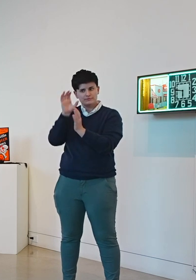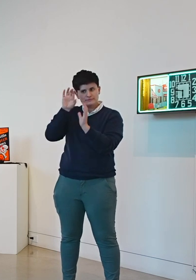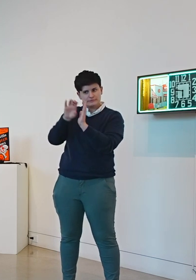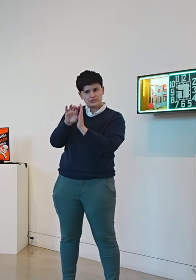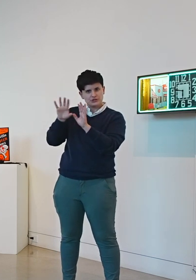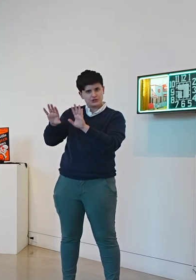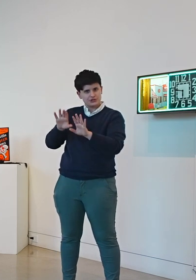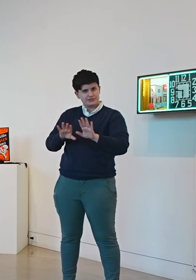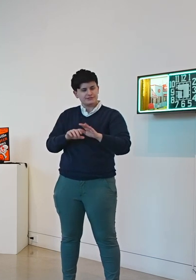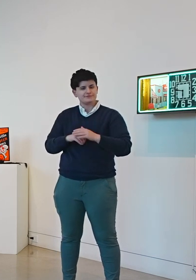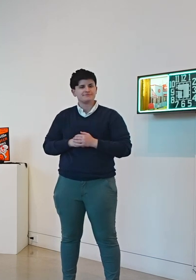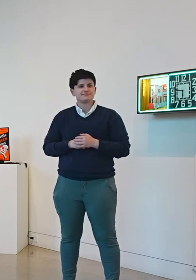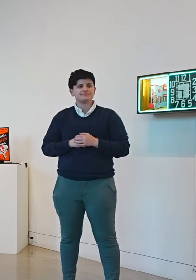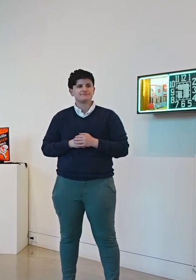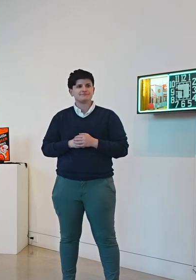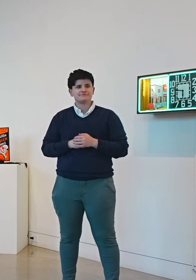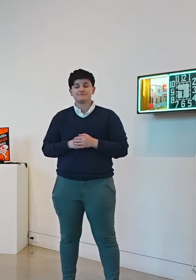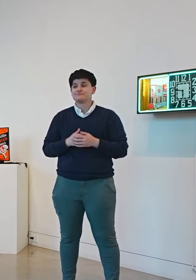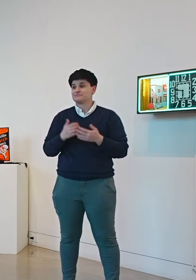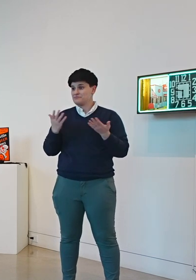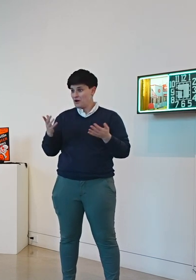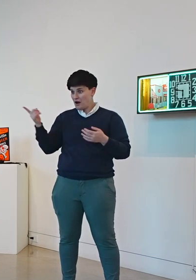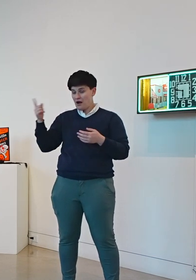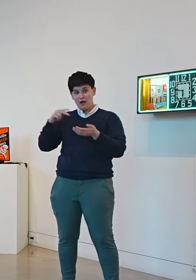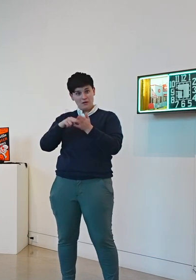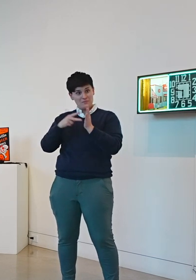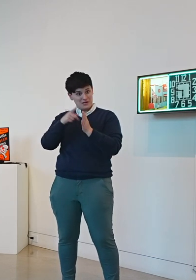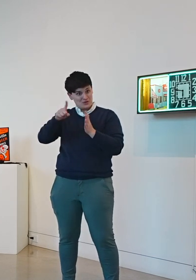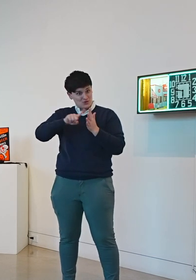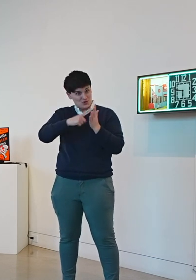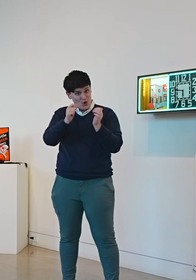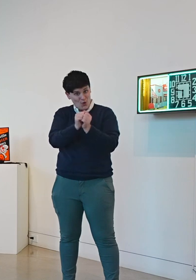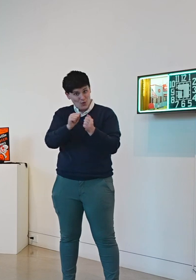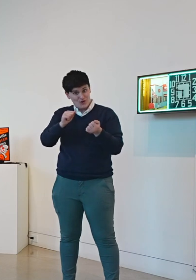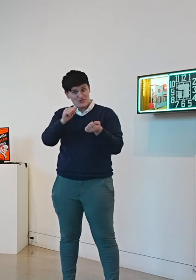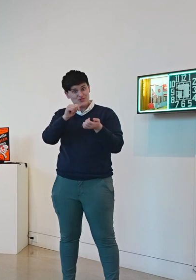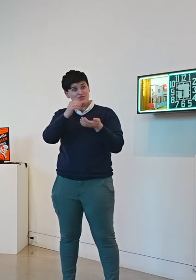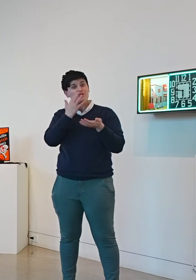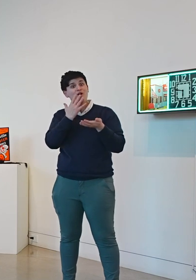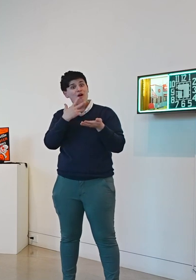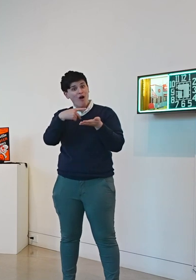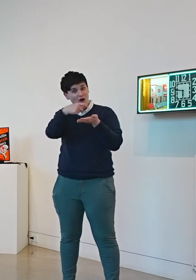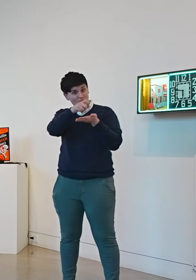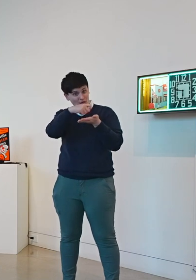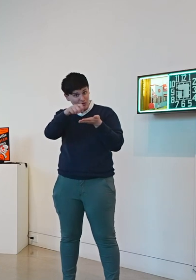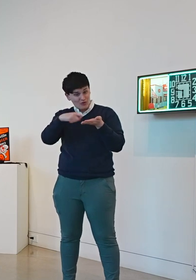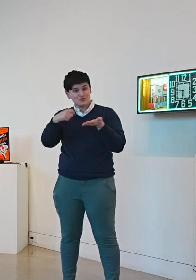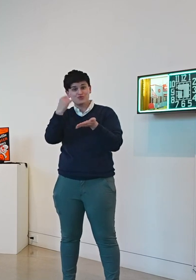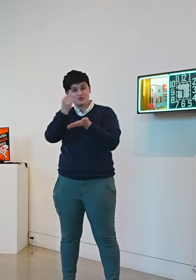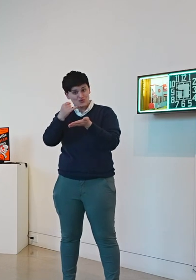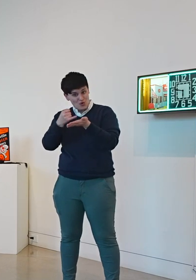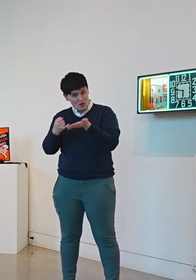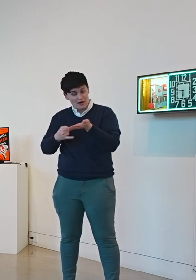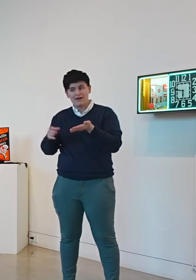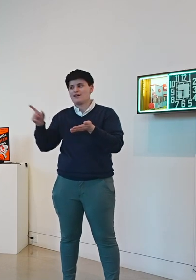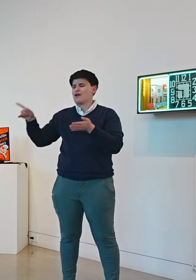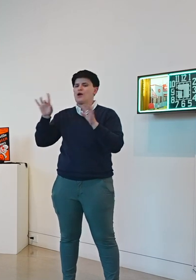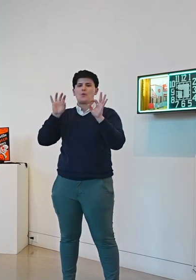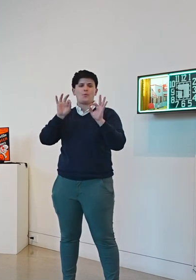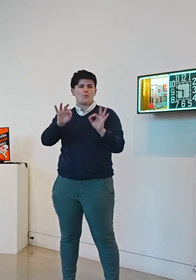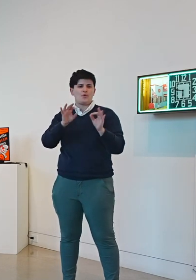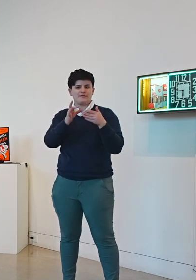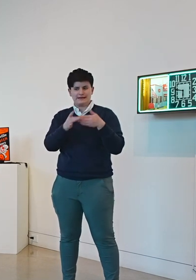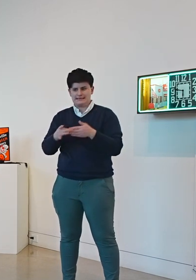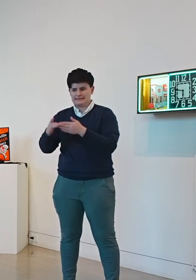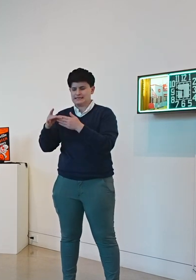That's kind of. Okay so you started with drawing. Started with drawing. Okay. That kind of led to my next question was